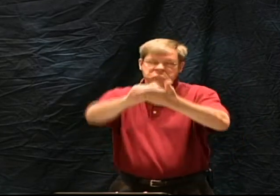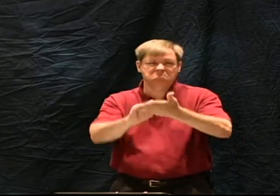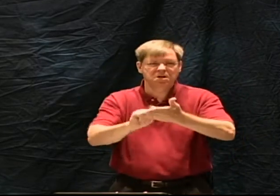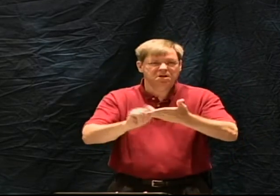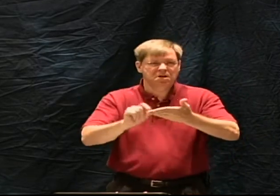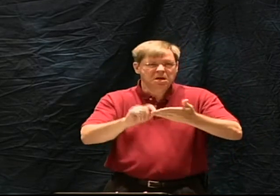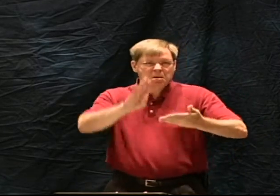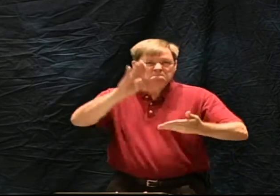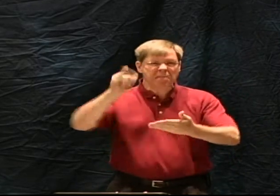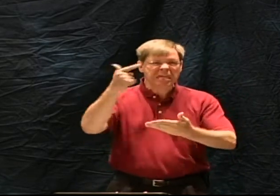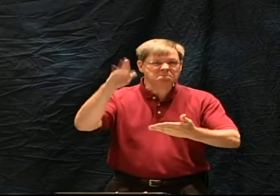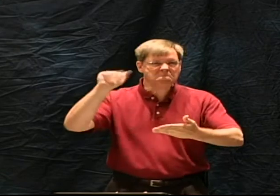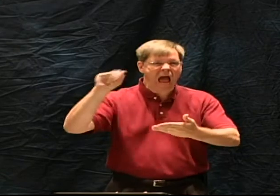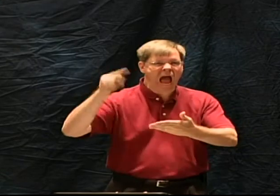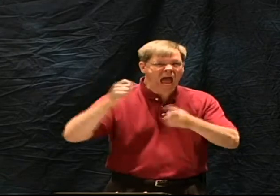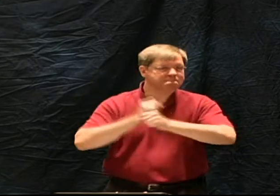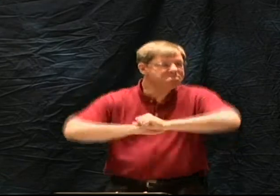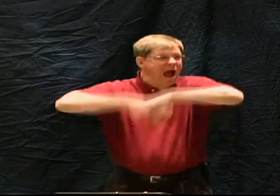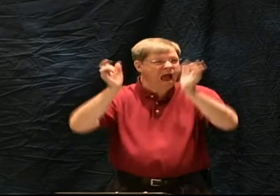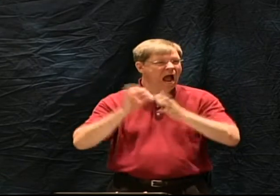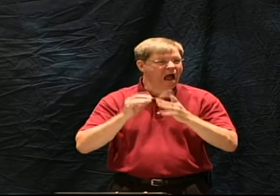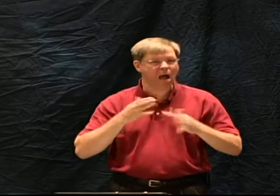man who initiated the